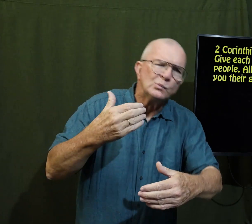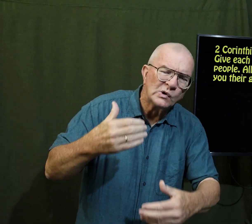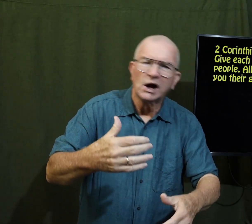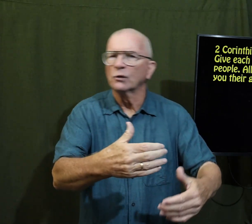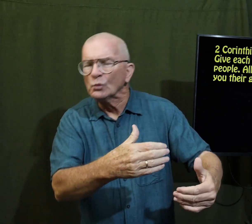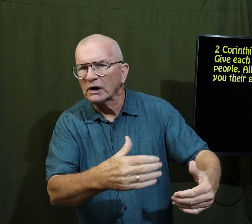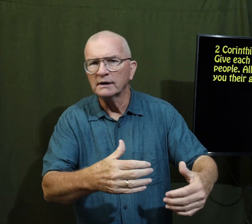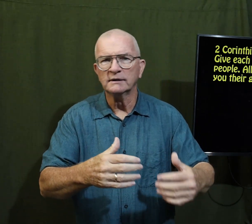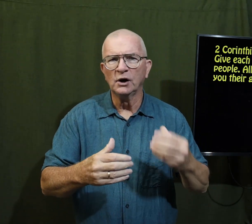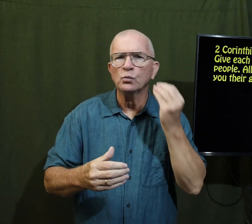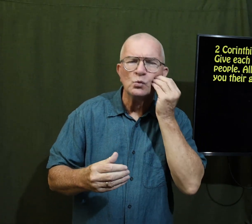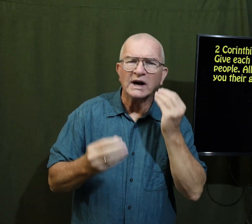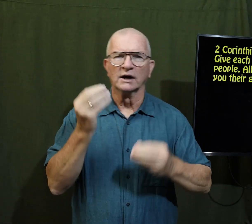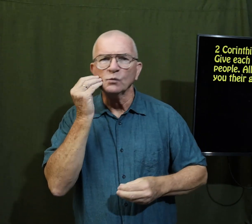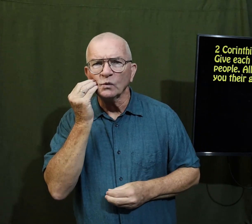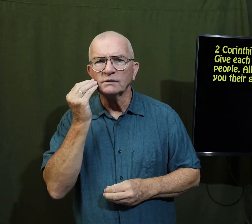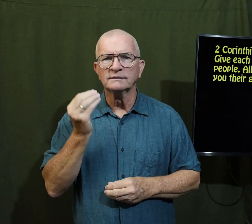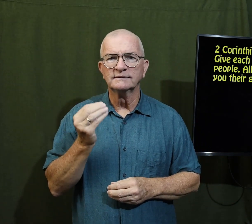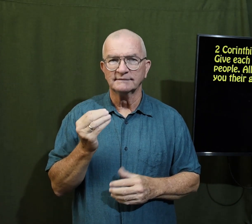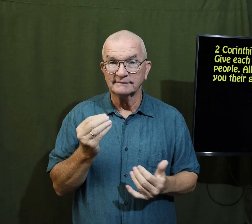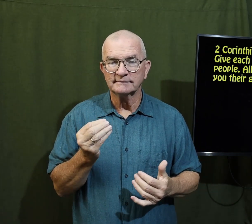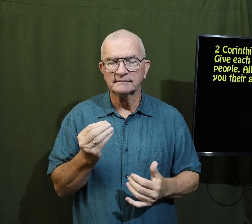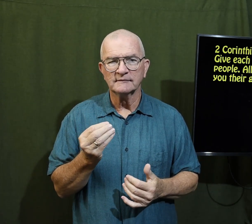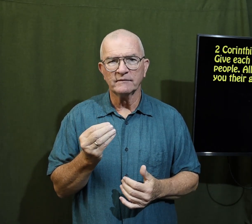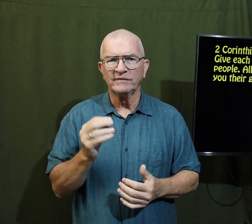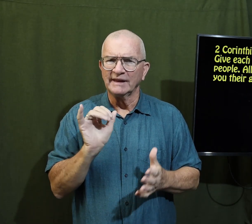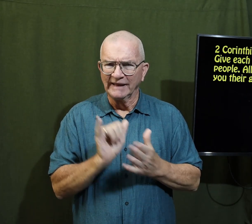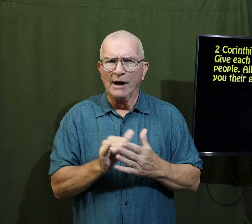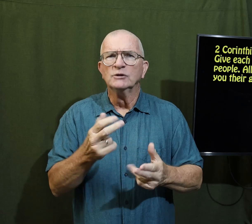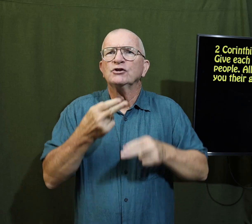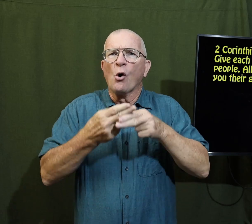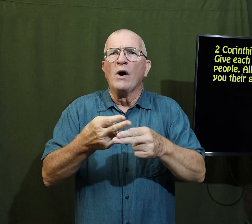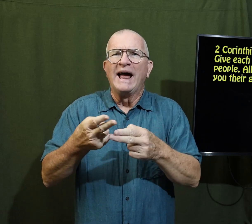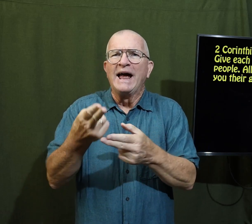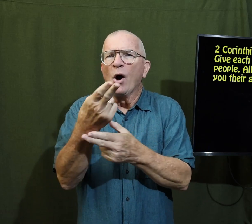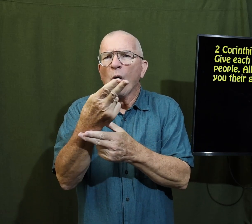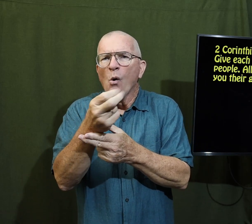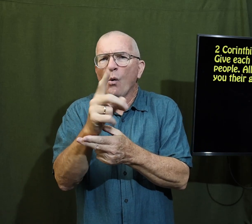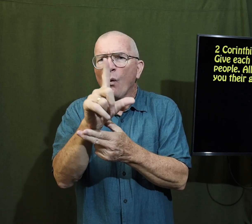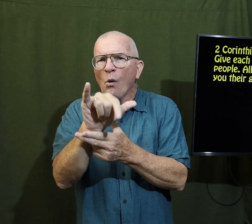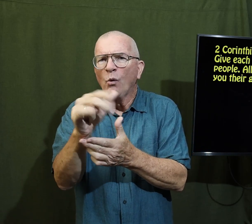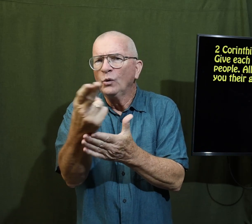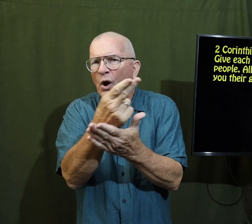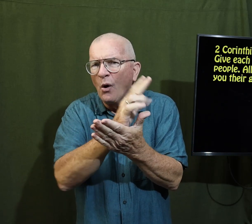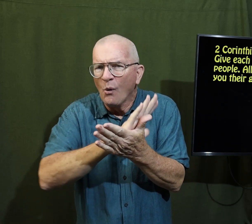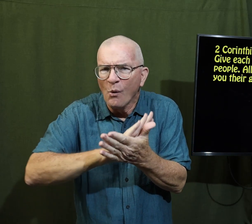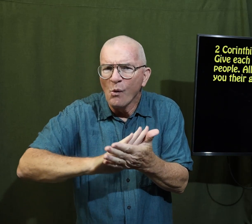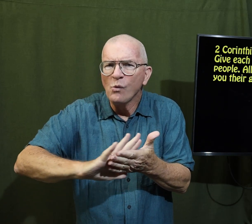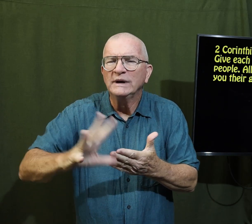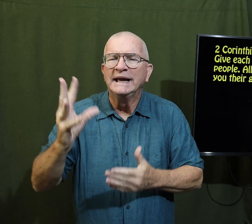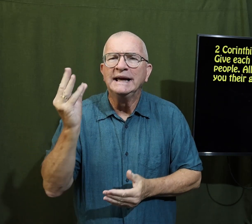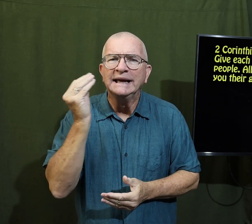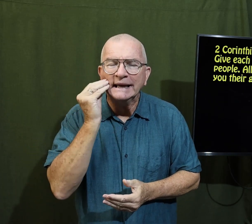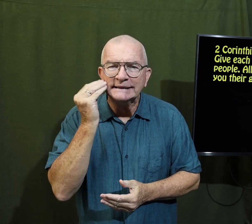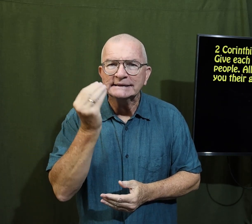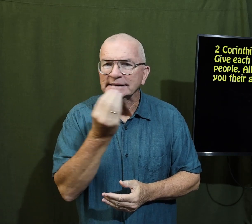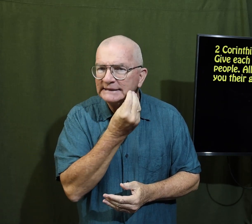and kiss each other on the cheek that was called a holy kiss